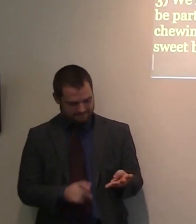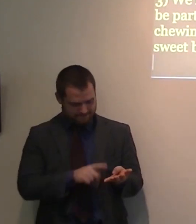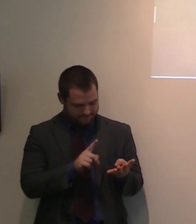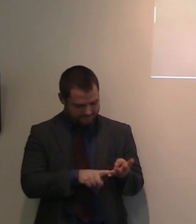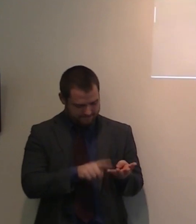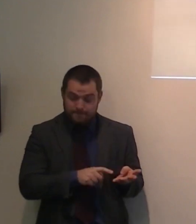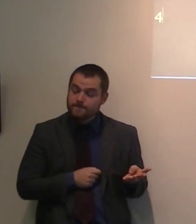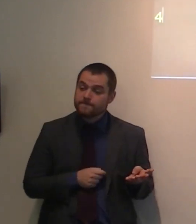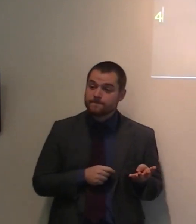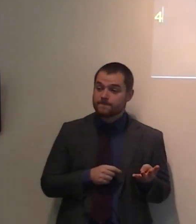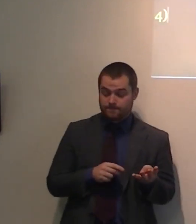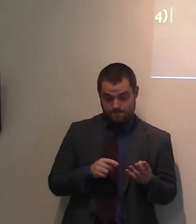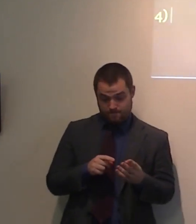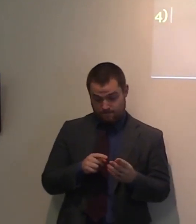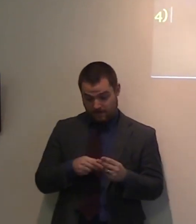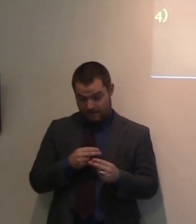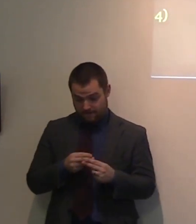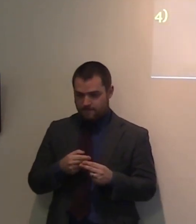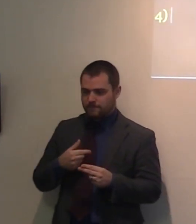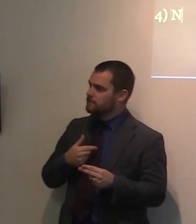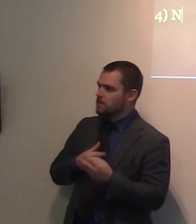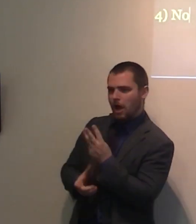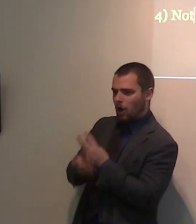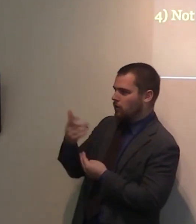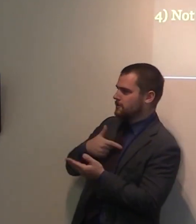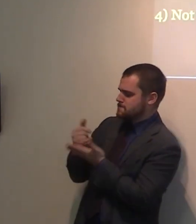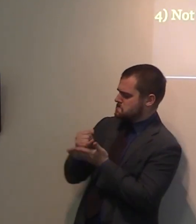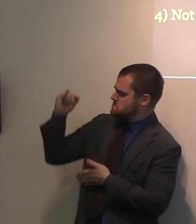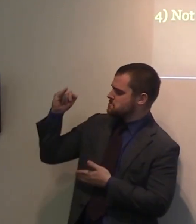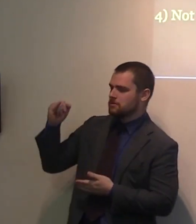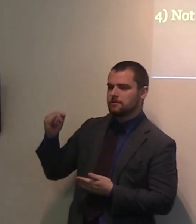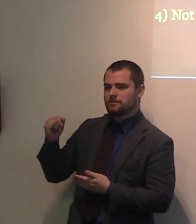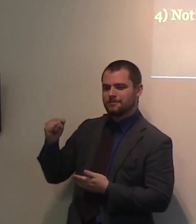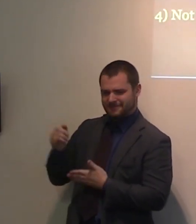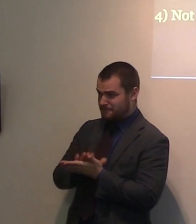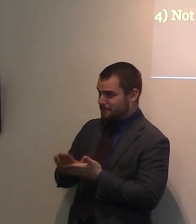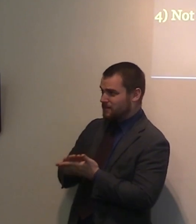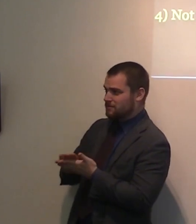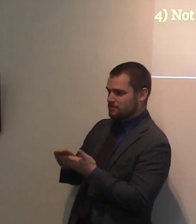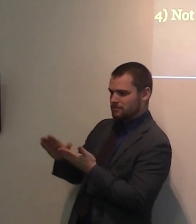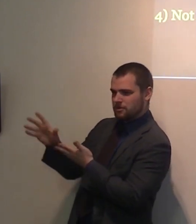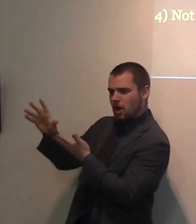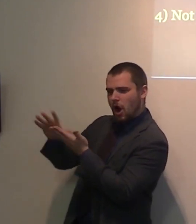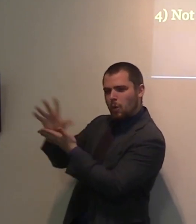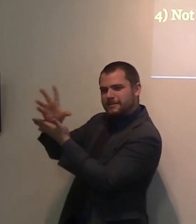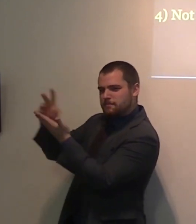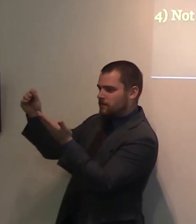will grieve the Holy Spirit and quench the power of the Holy Spirit in the life of a believer. And the